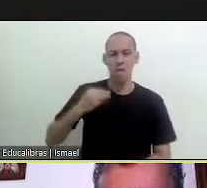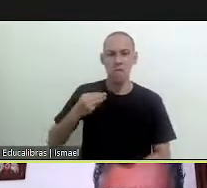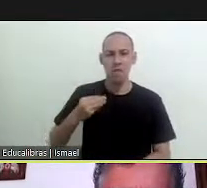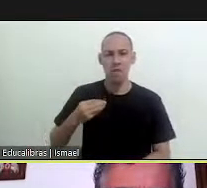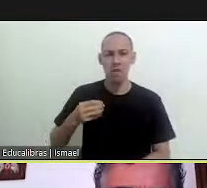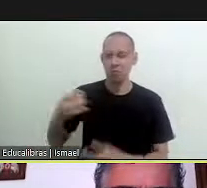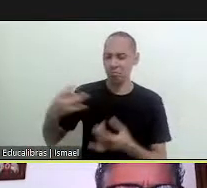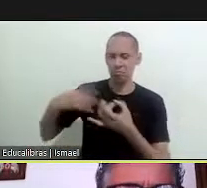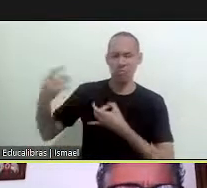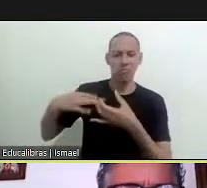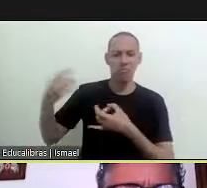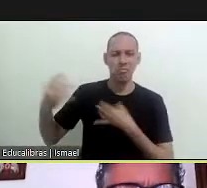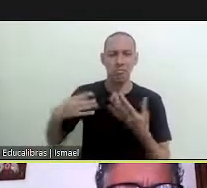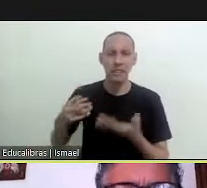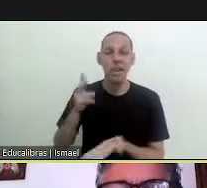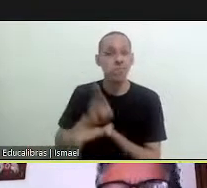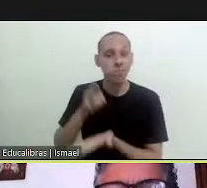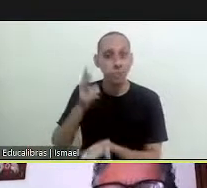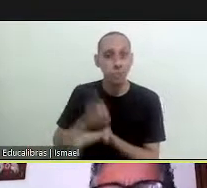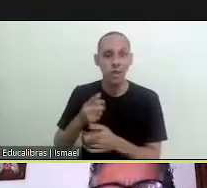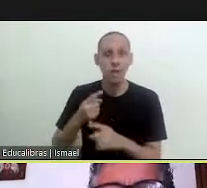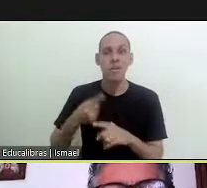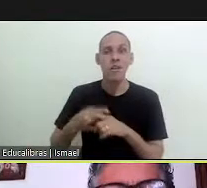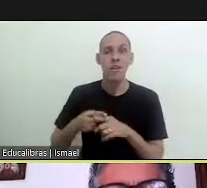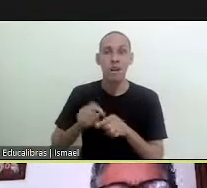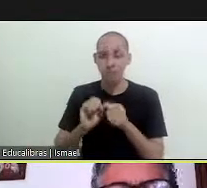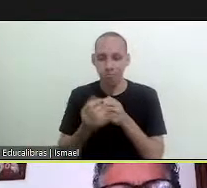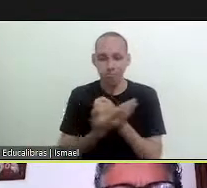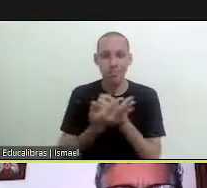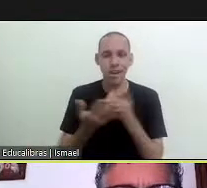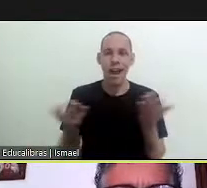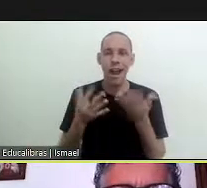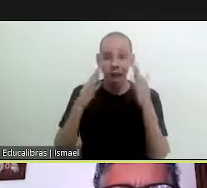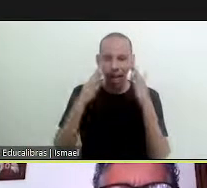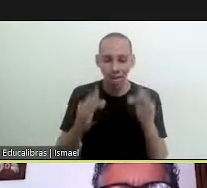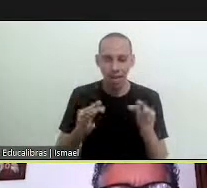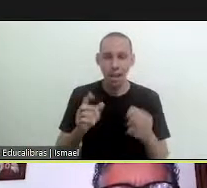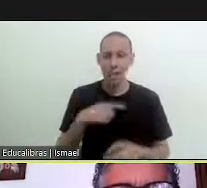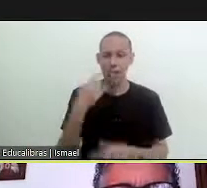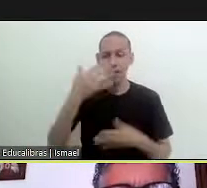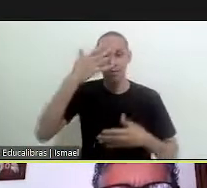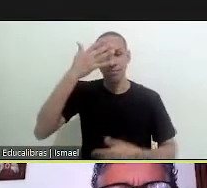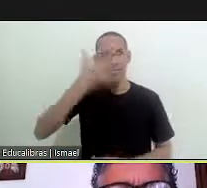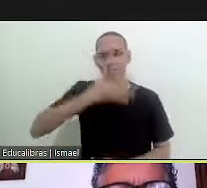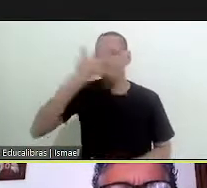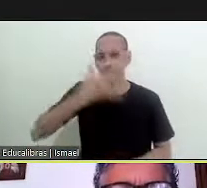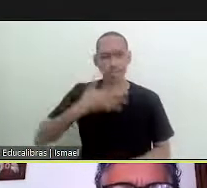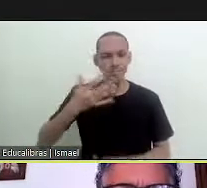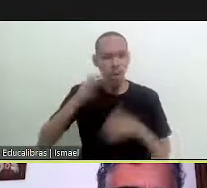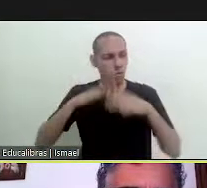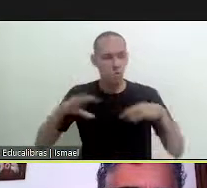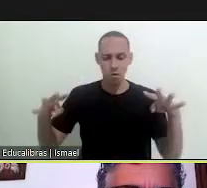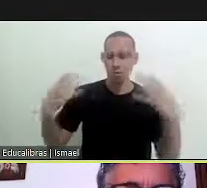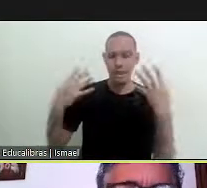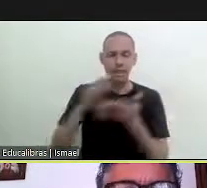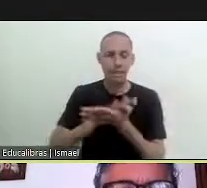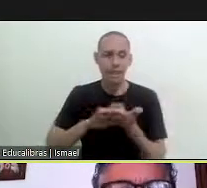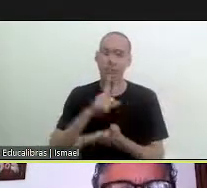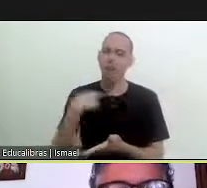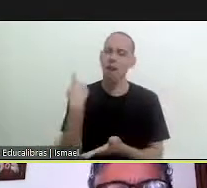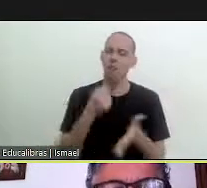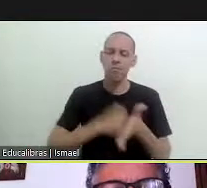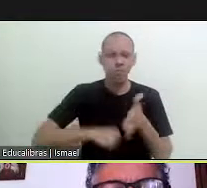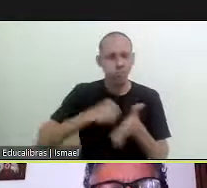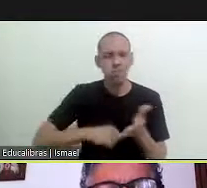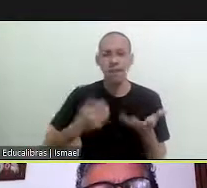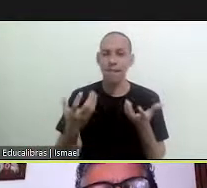left alone non-supported and as of covid we now seem to be invisible and that is what we